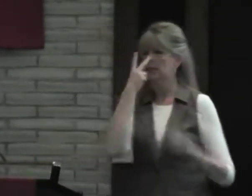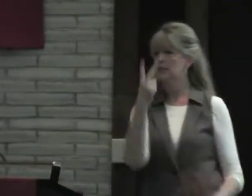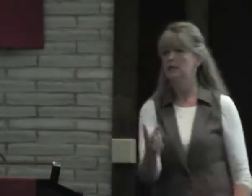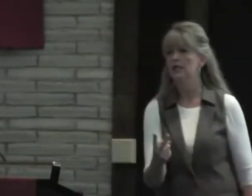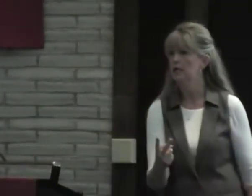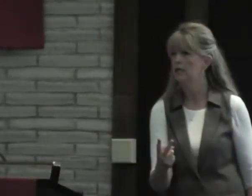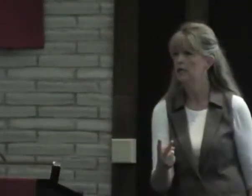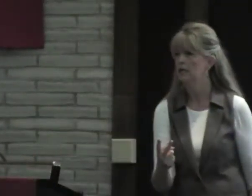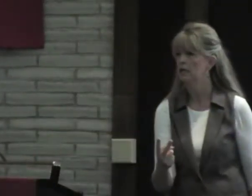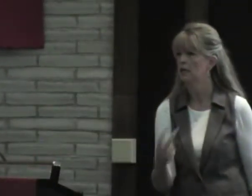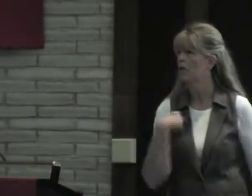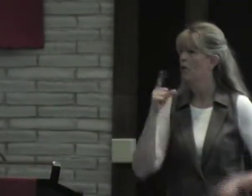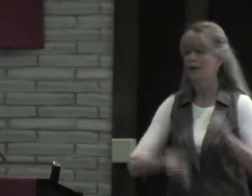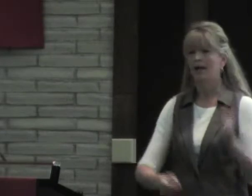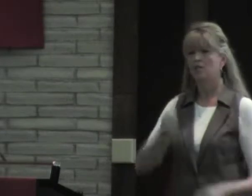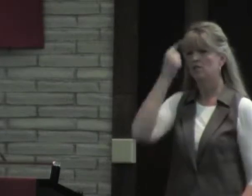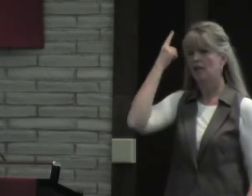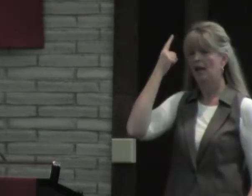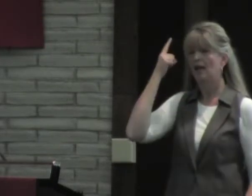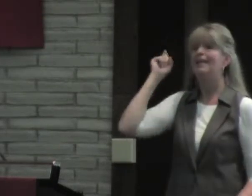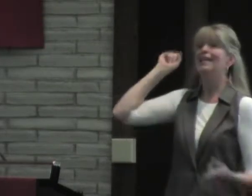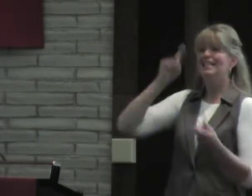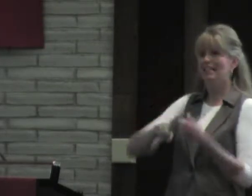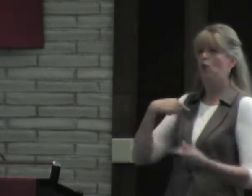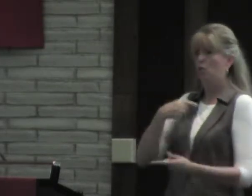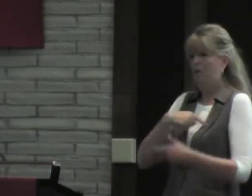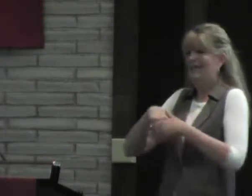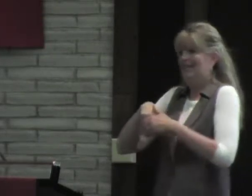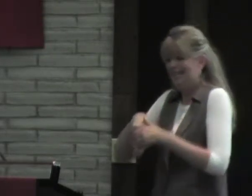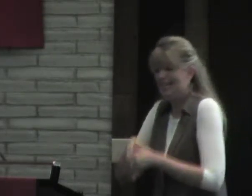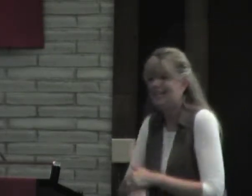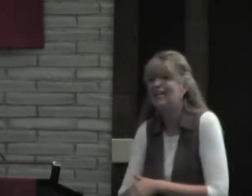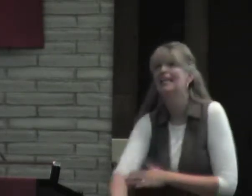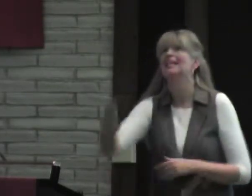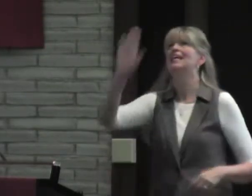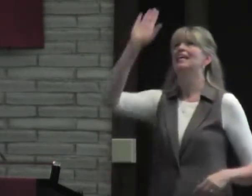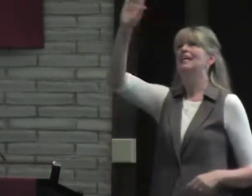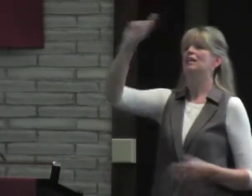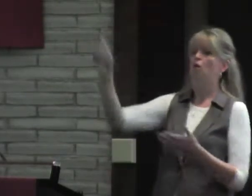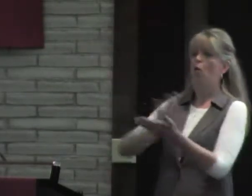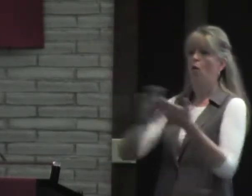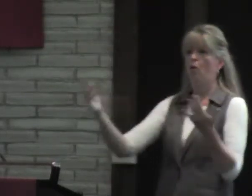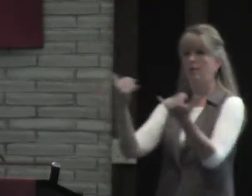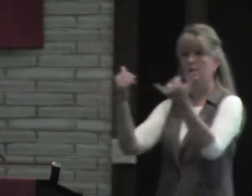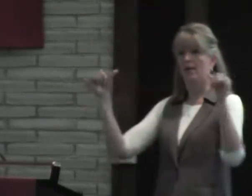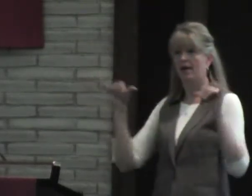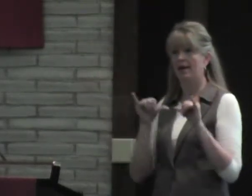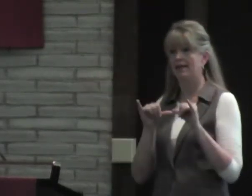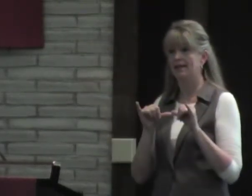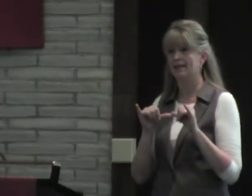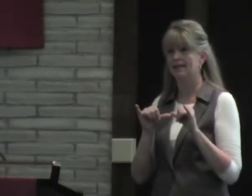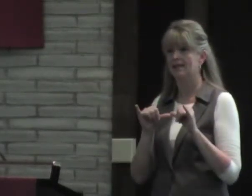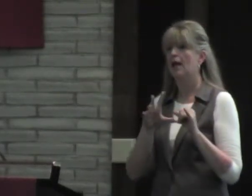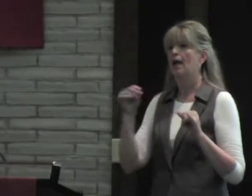But we can't see, we can't understand until we enter his holy place,